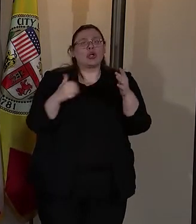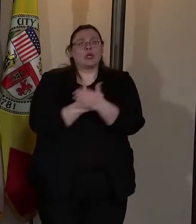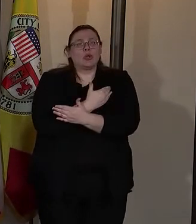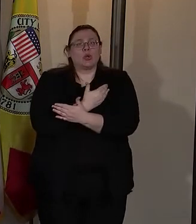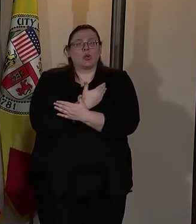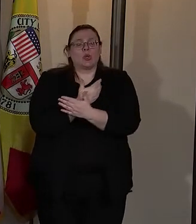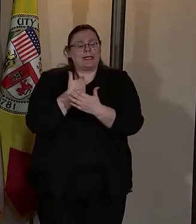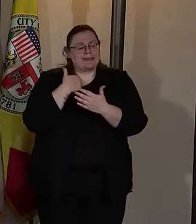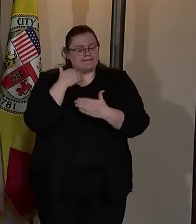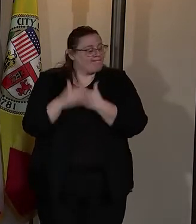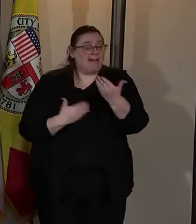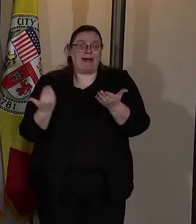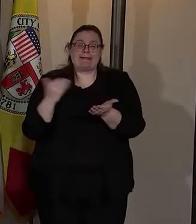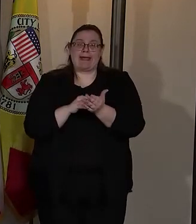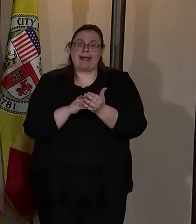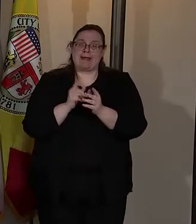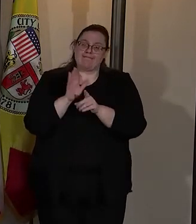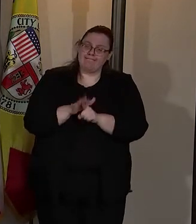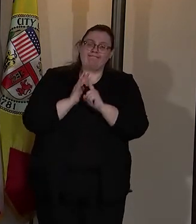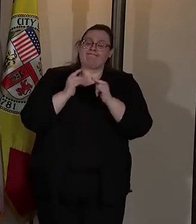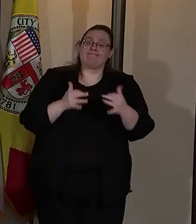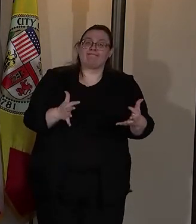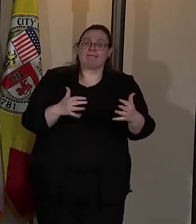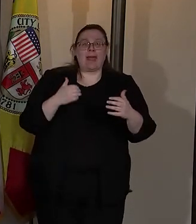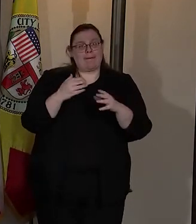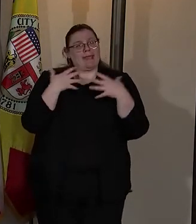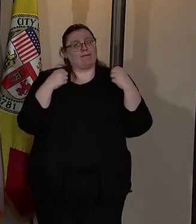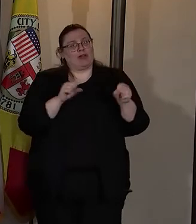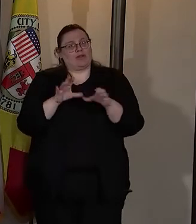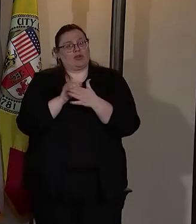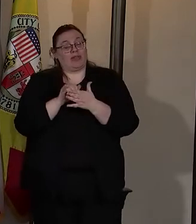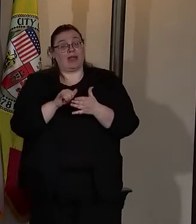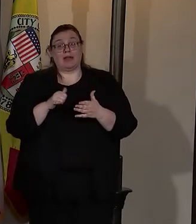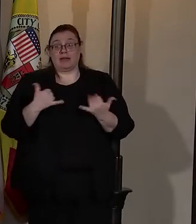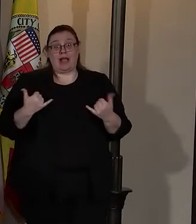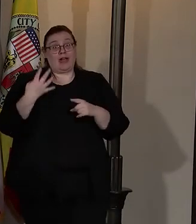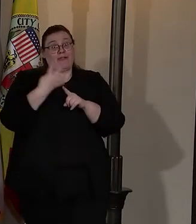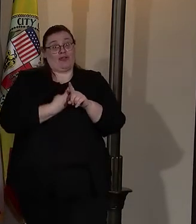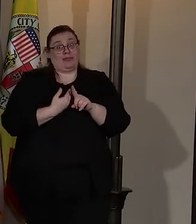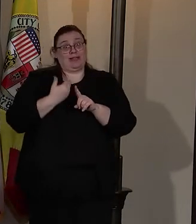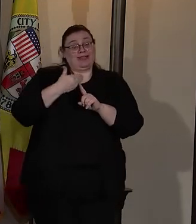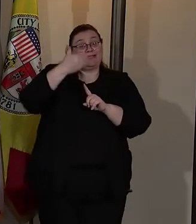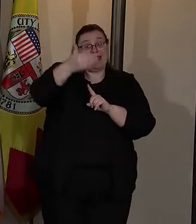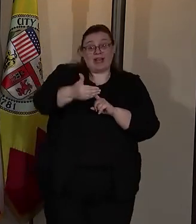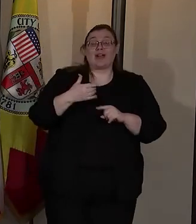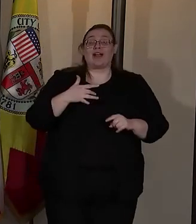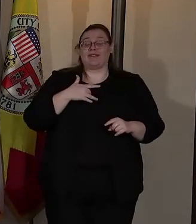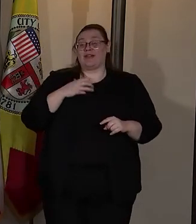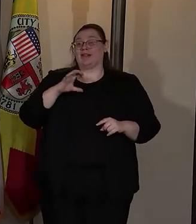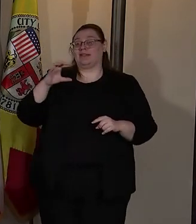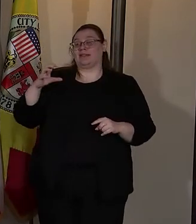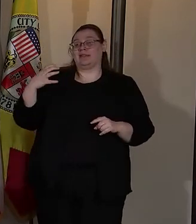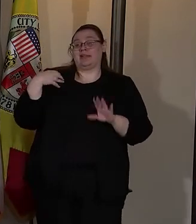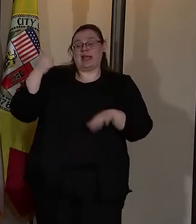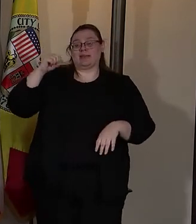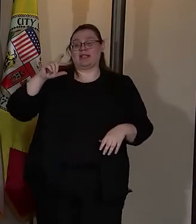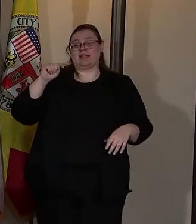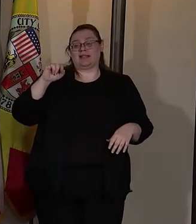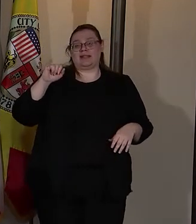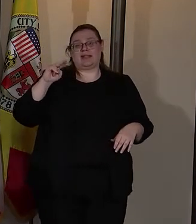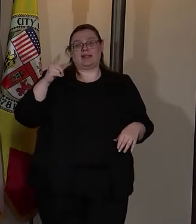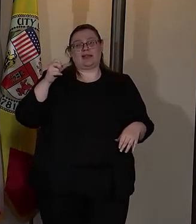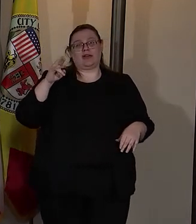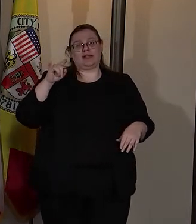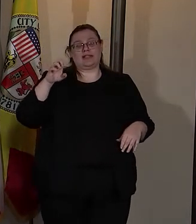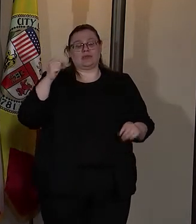And to have the courage to do that. Well, four months later, I think that Captain Tingaridis then was surprised